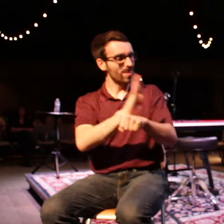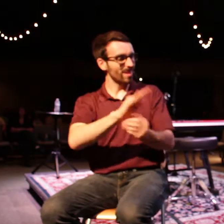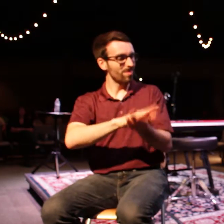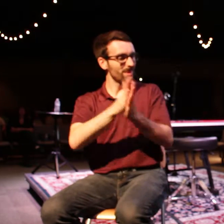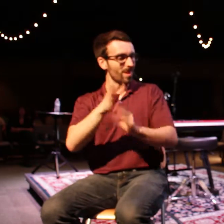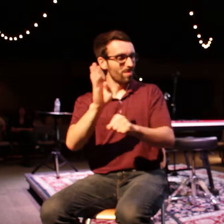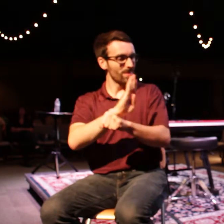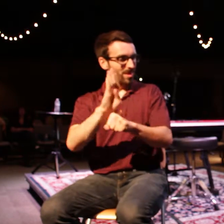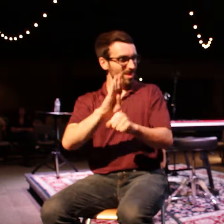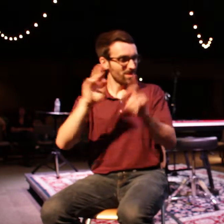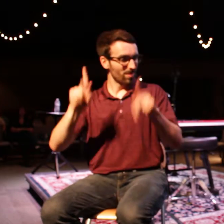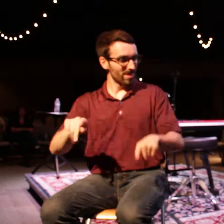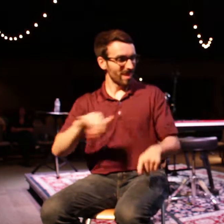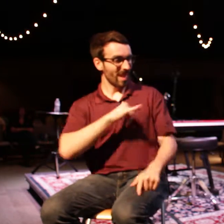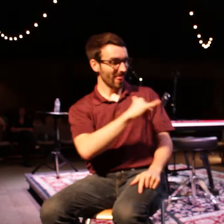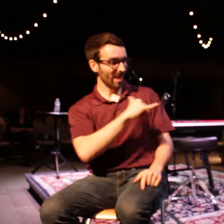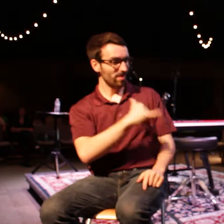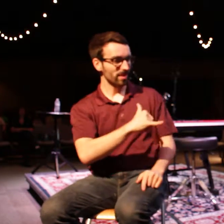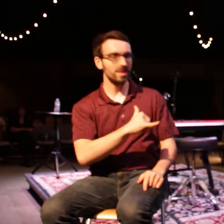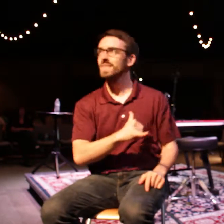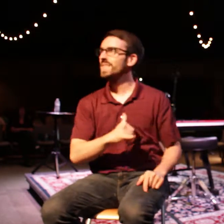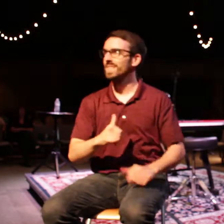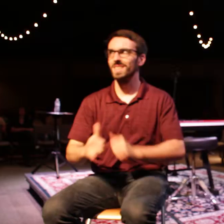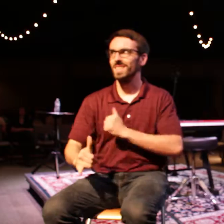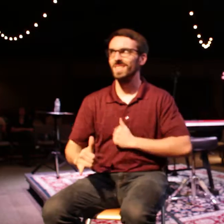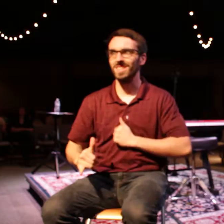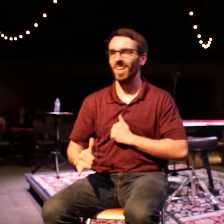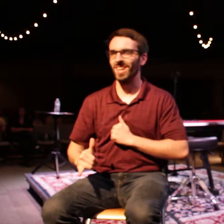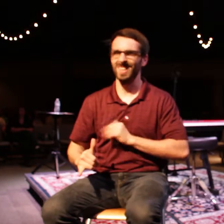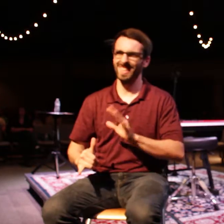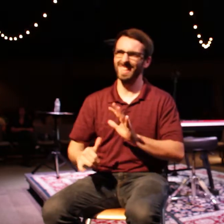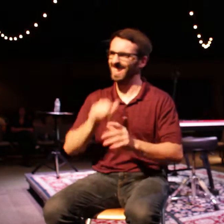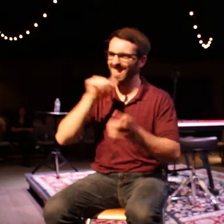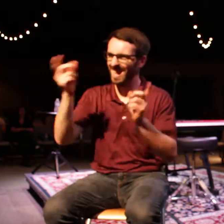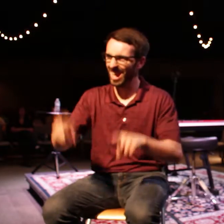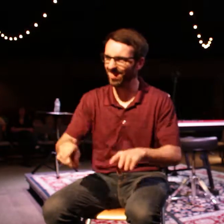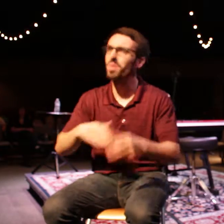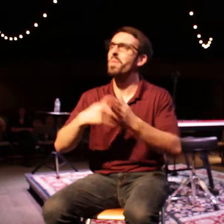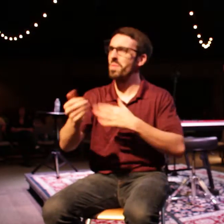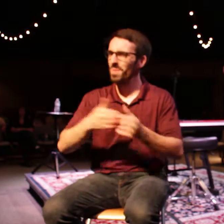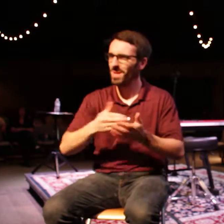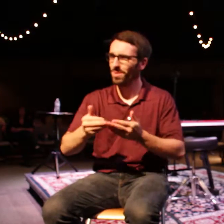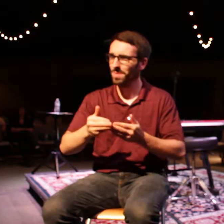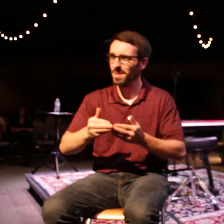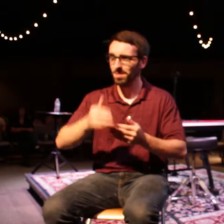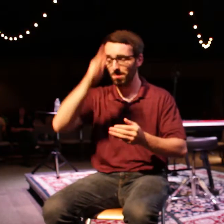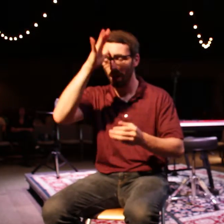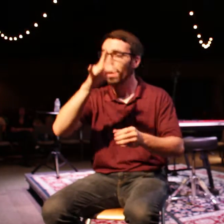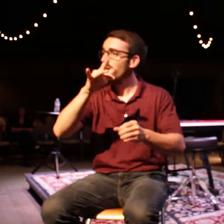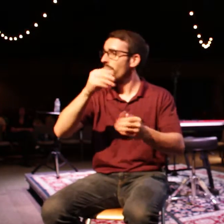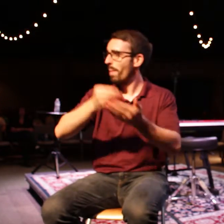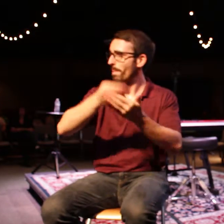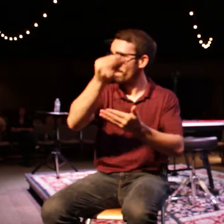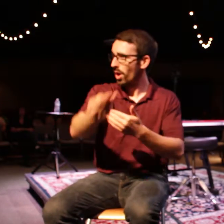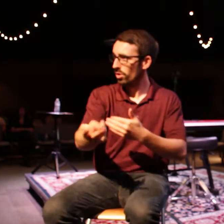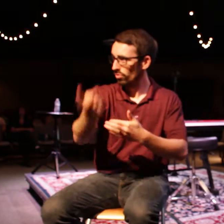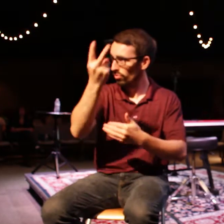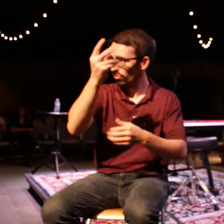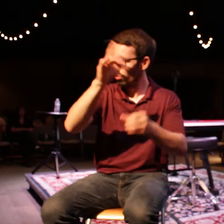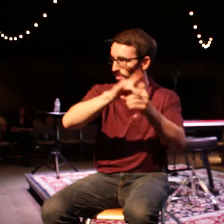machines in the lobby of the credit union where he worked and so he purchased both of those pot machines and he basically said, I'm gonna teach you supply and demand, I'm gonna teach you how to